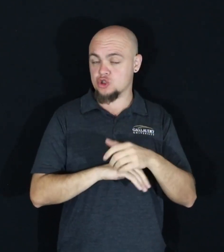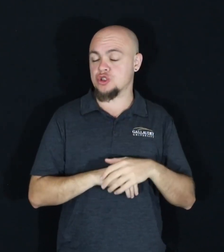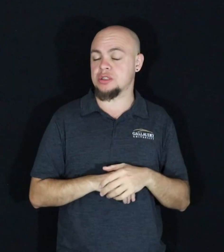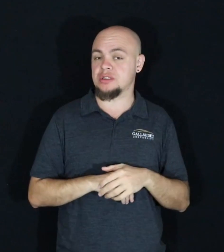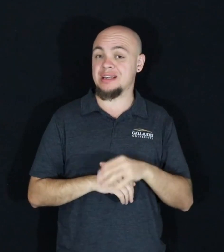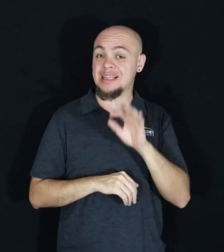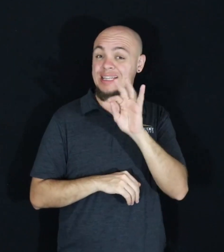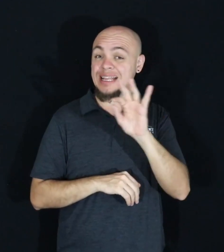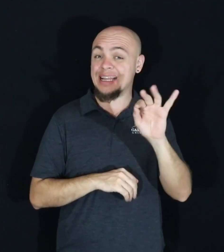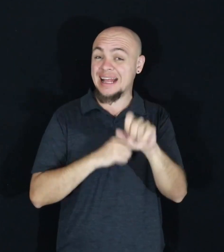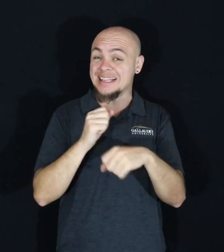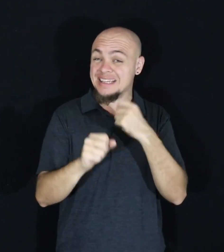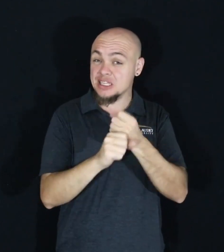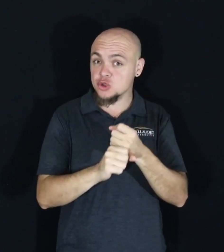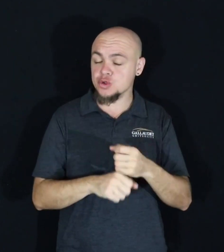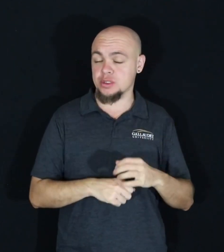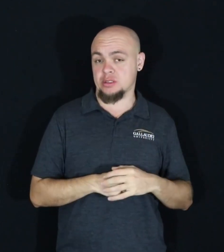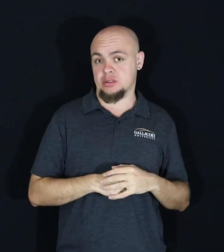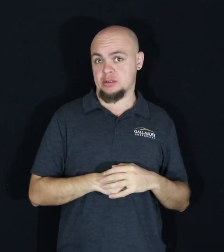years.